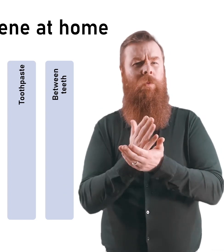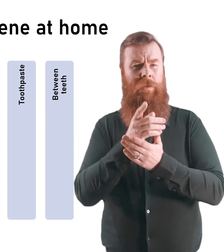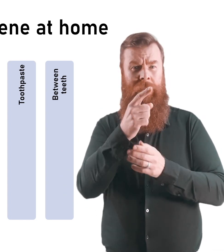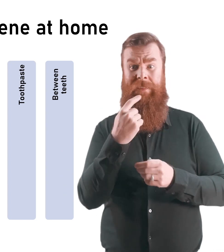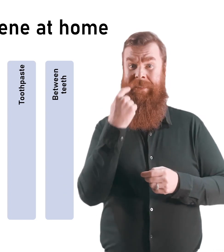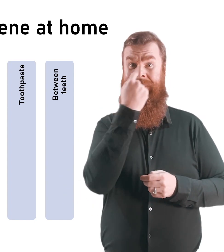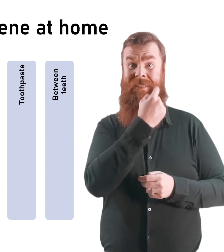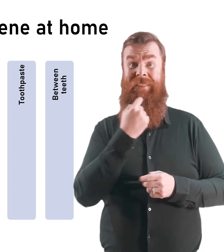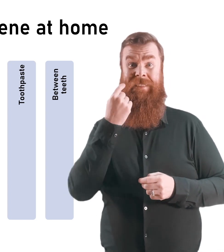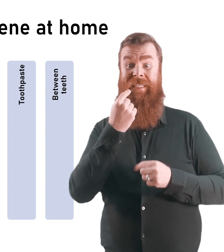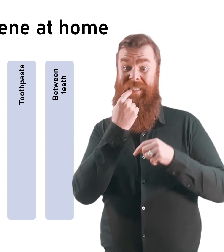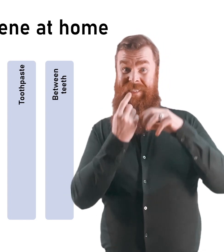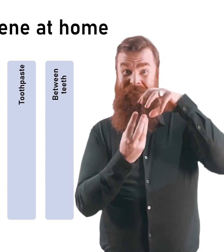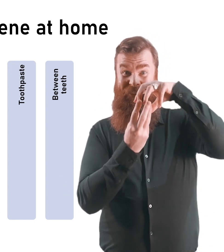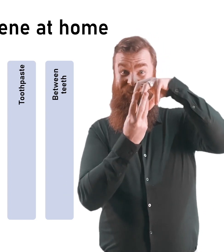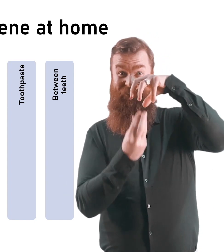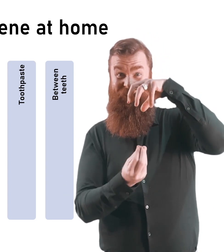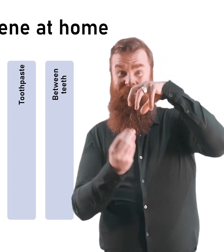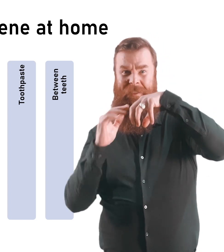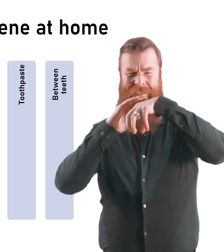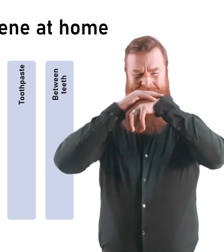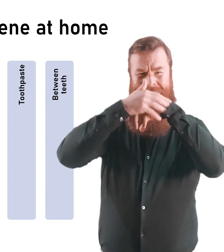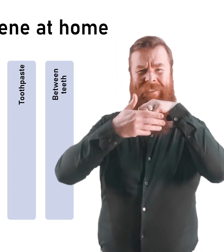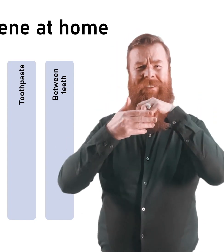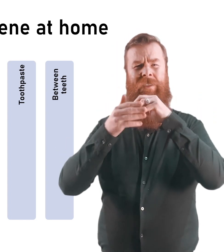Make sure you reach all tooth surfaces when you are brushing.